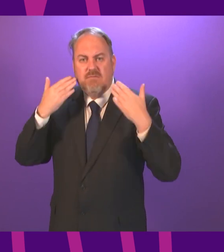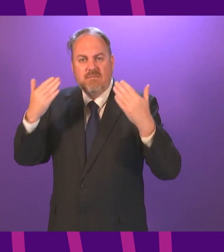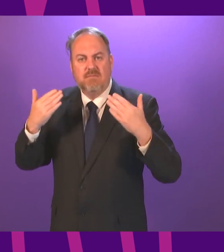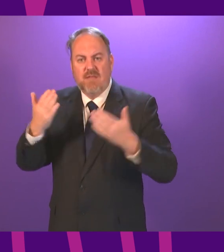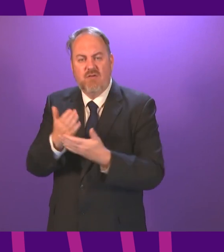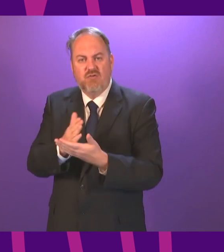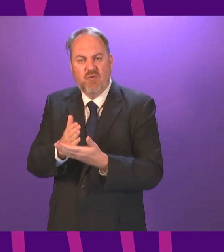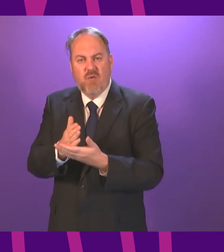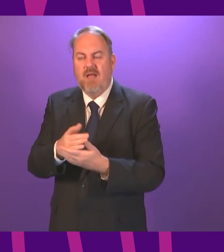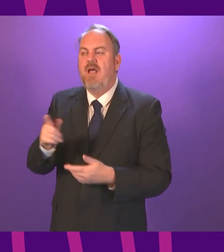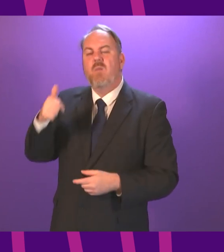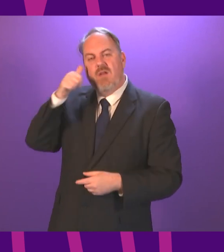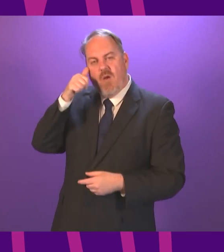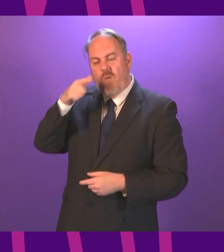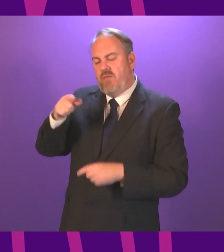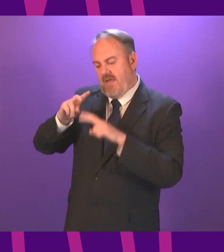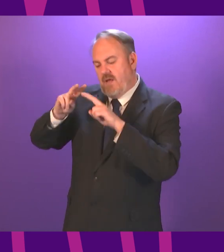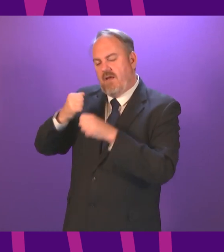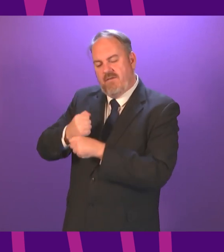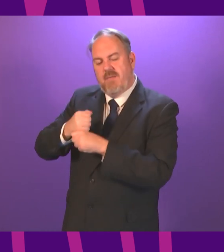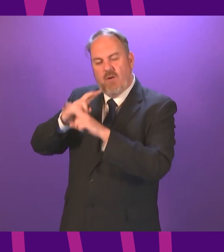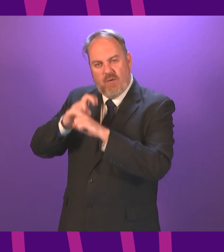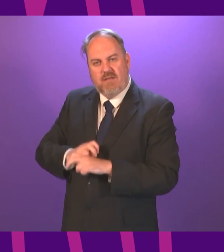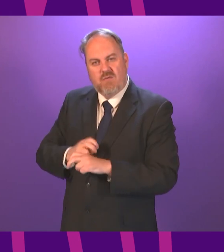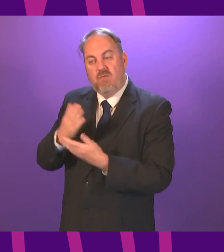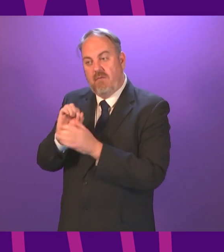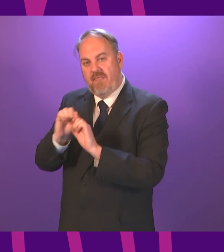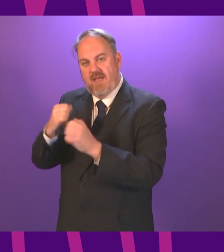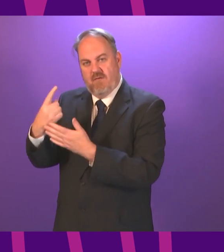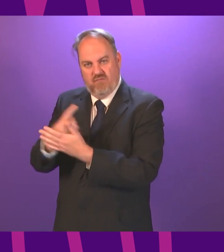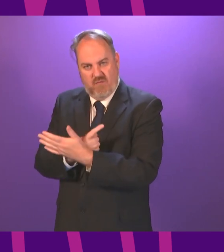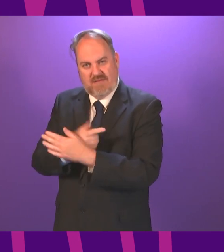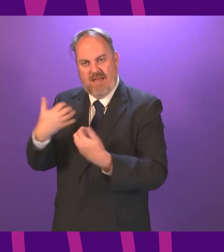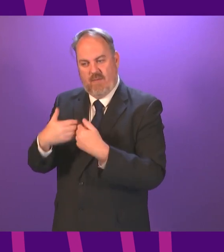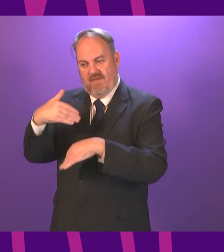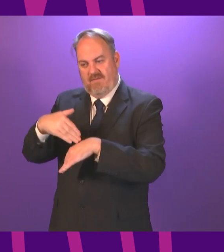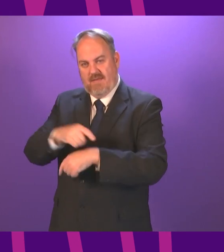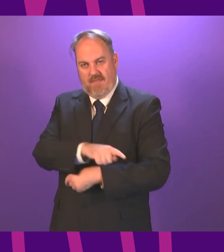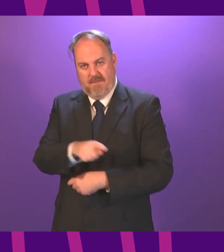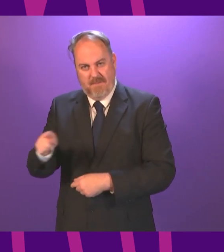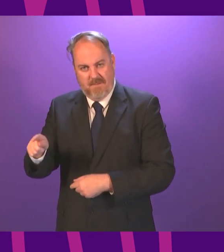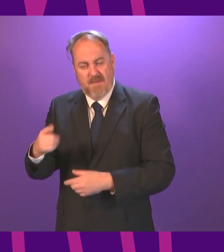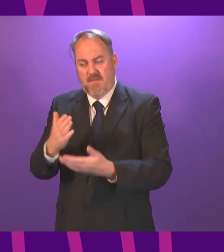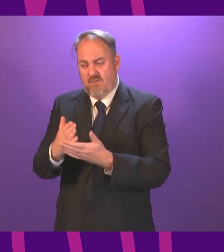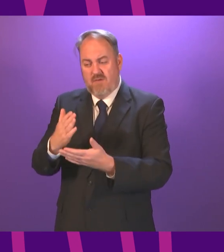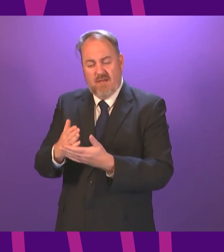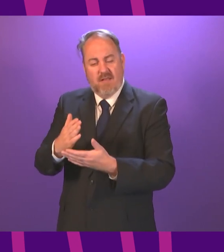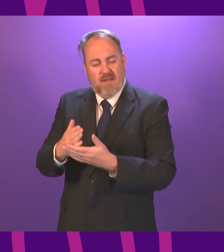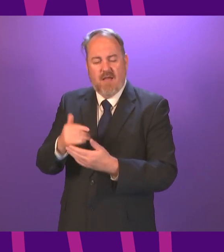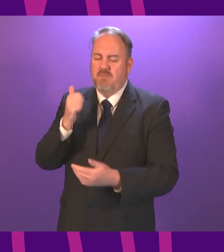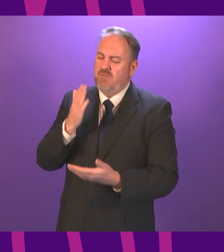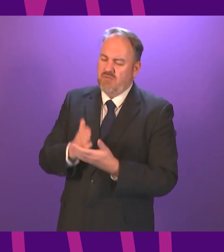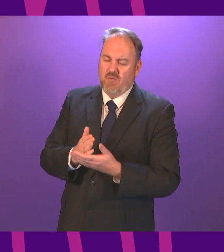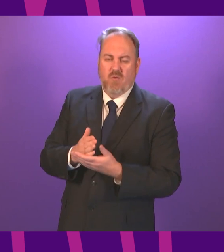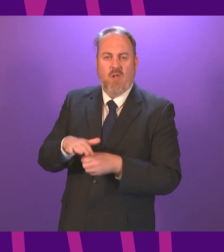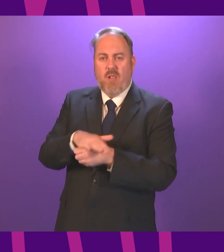is under review and obviously acknowledge the need to make sure people are kept safe but I know many local businesses would appreciate any